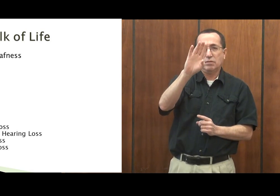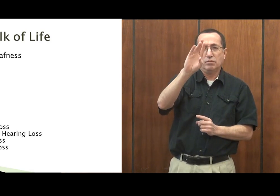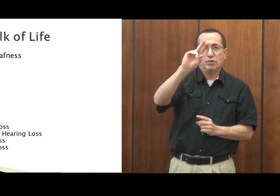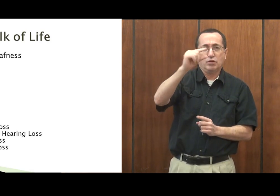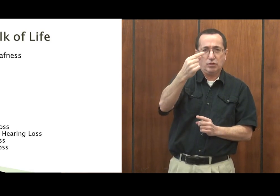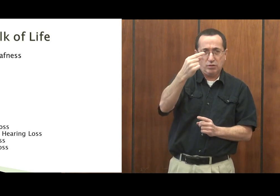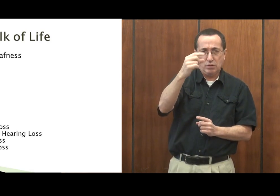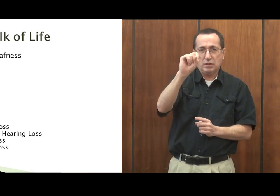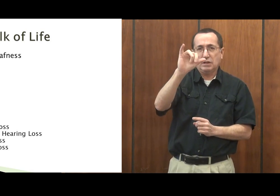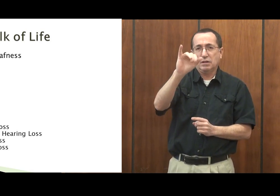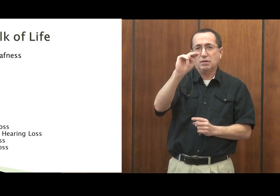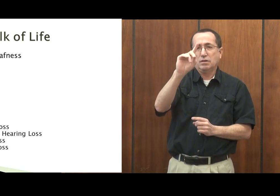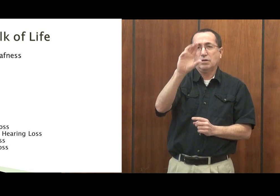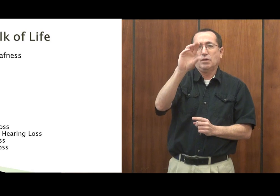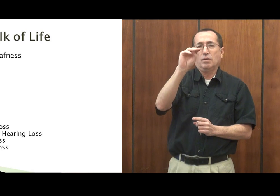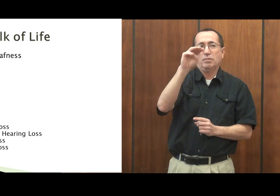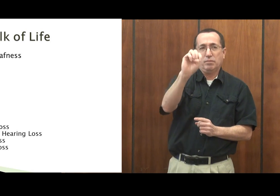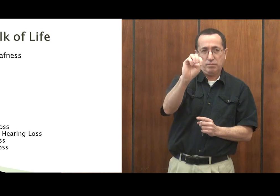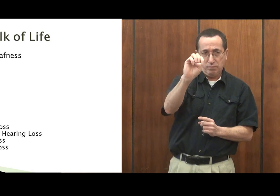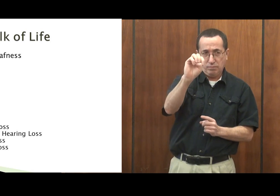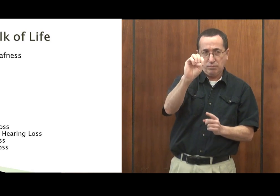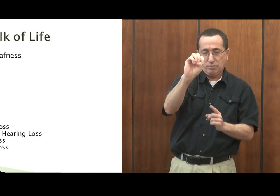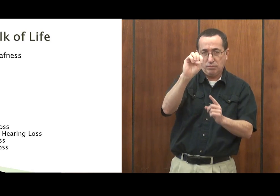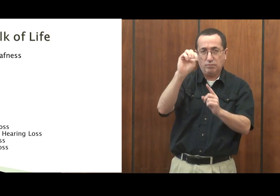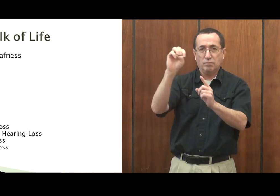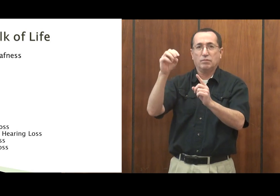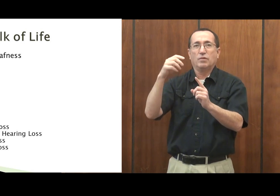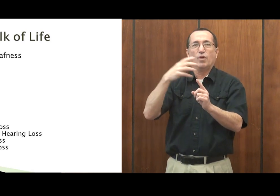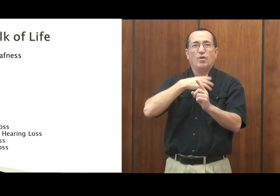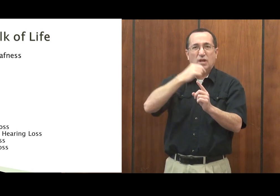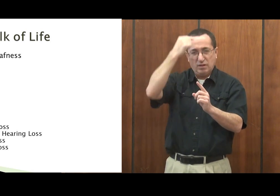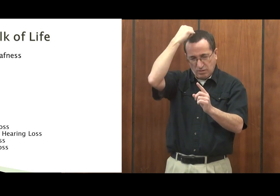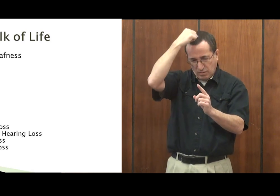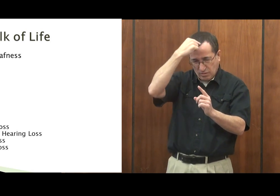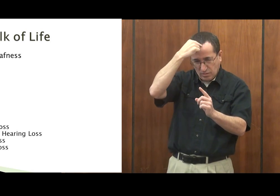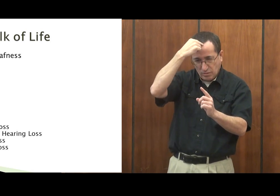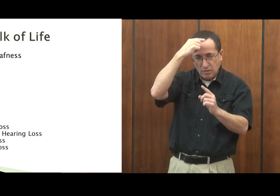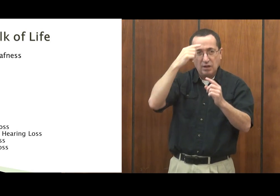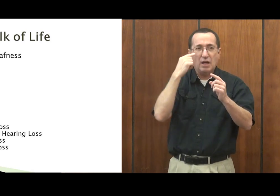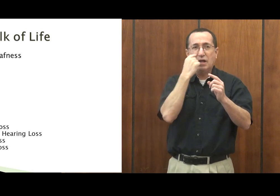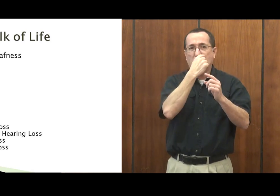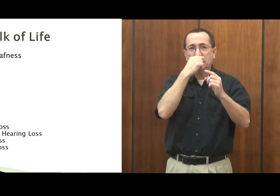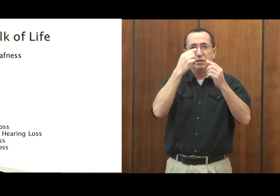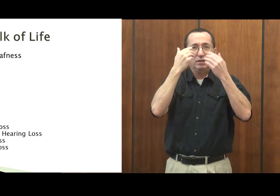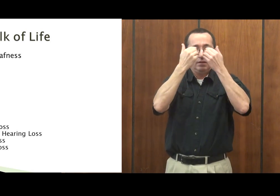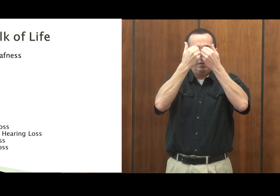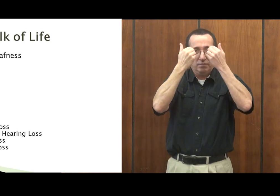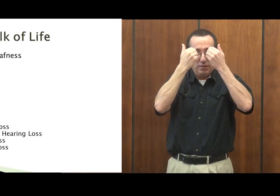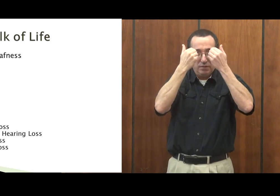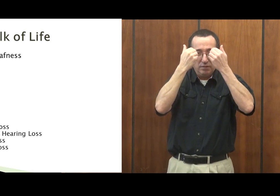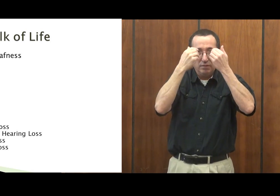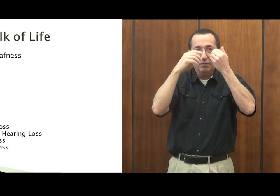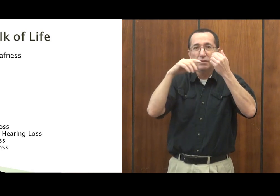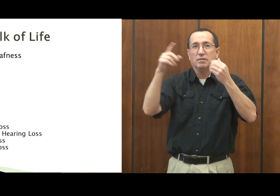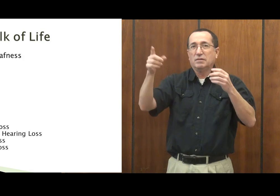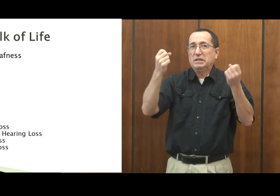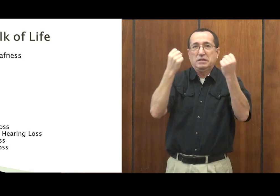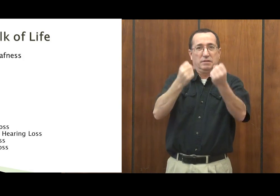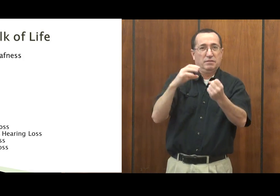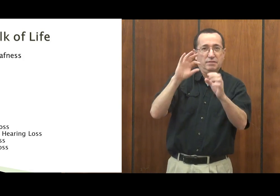there's Wohlberg syndrome is another thing. And you will notice a deaf person with white up in front